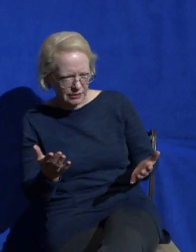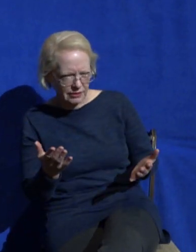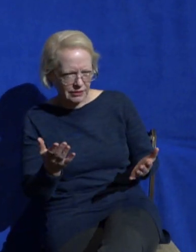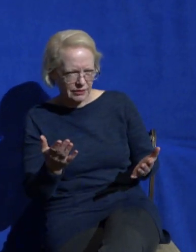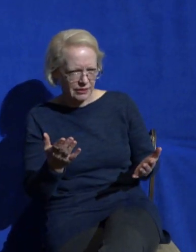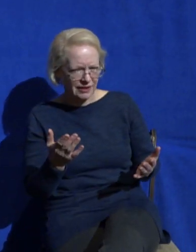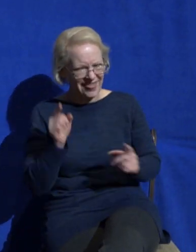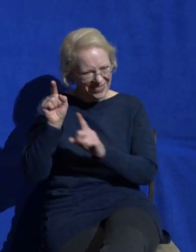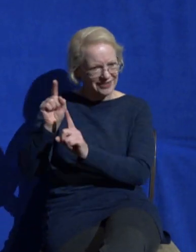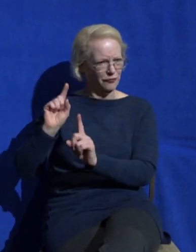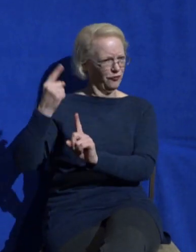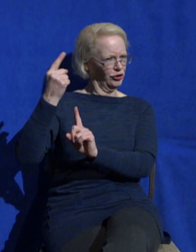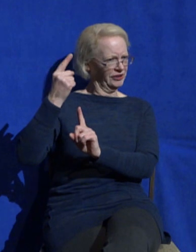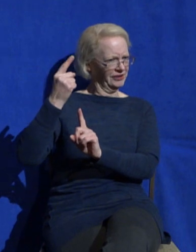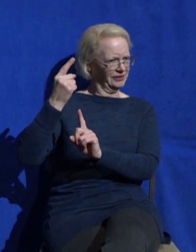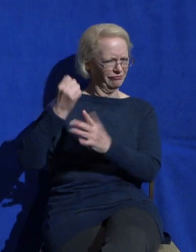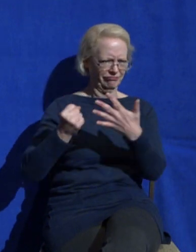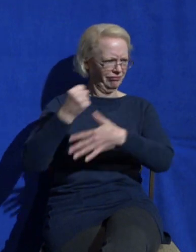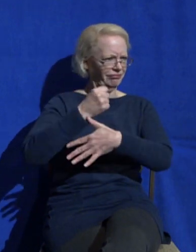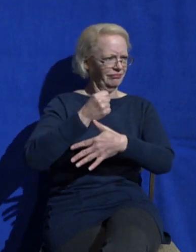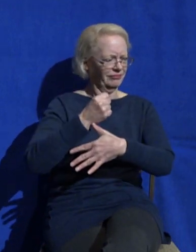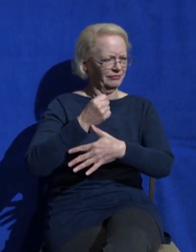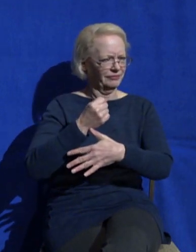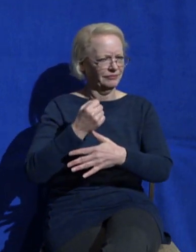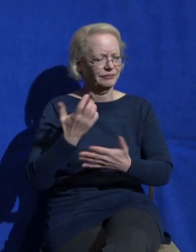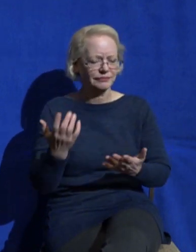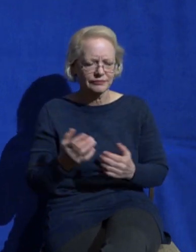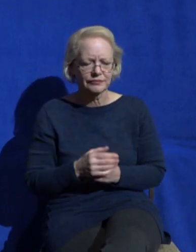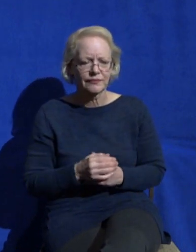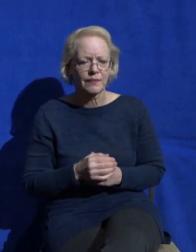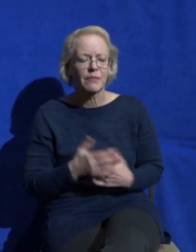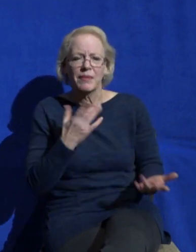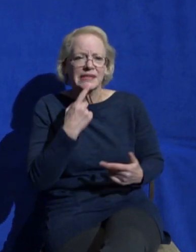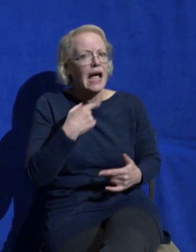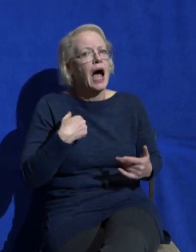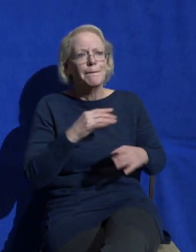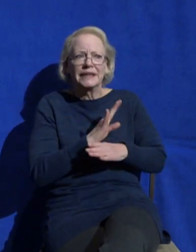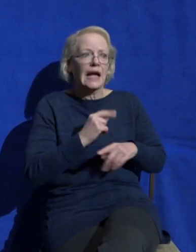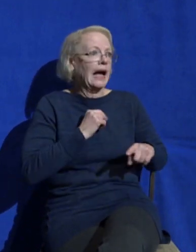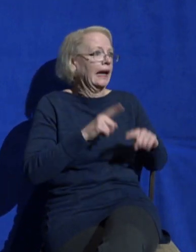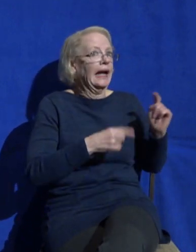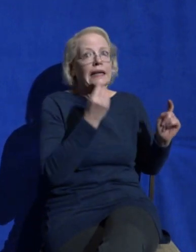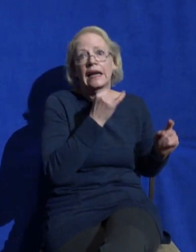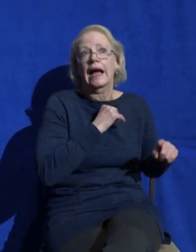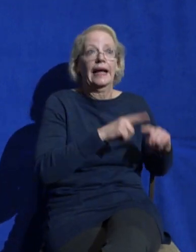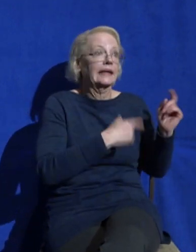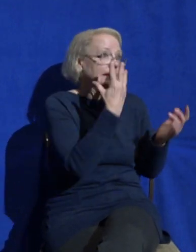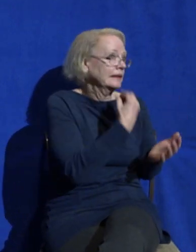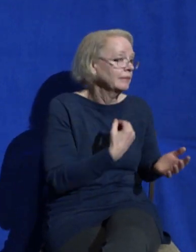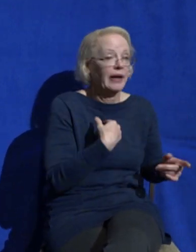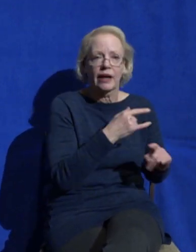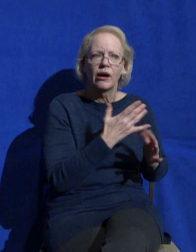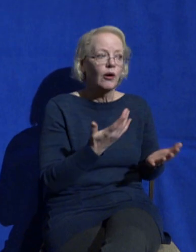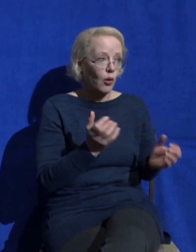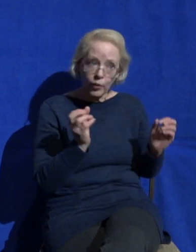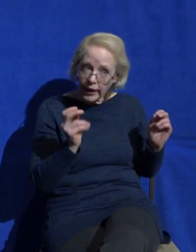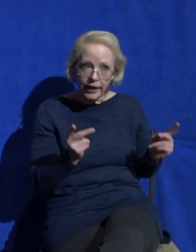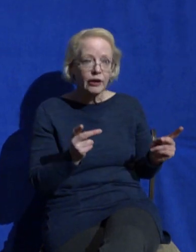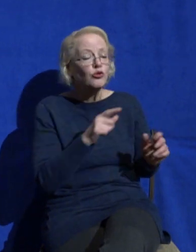regularly. But I actually am too busy to eat and to sleep. Here's the thing. You know and I know. You can get by on that for